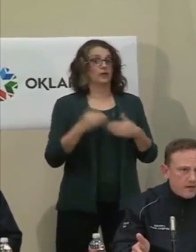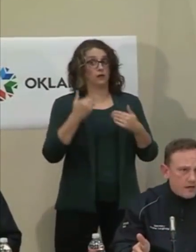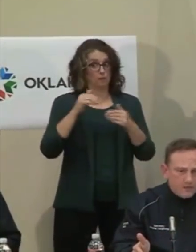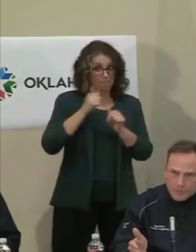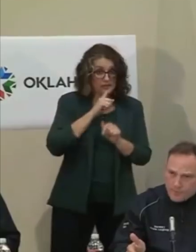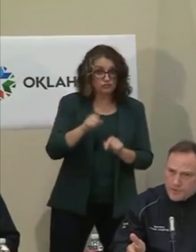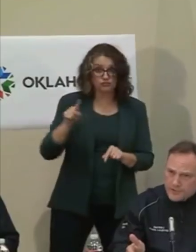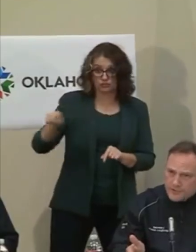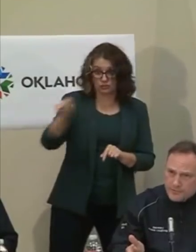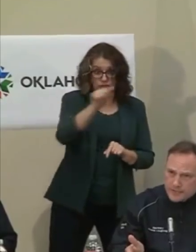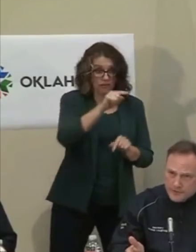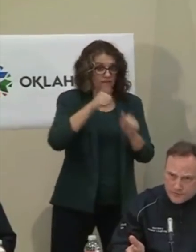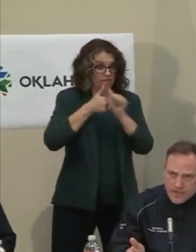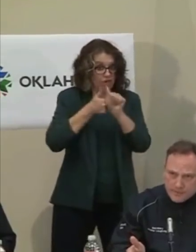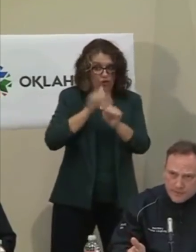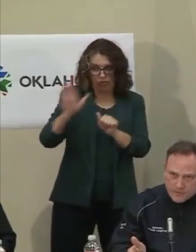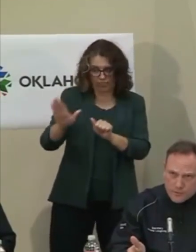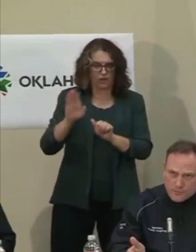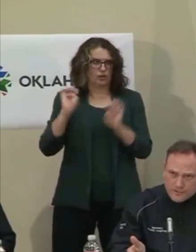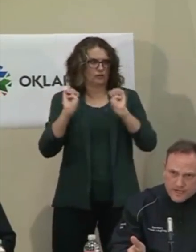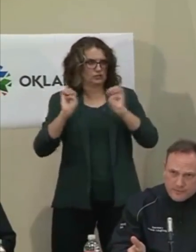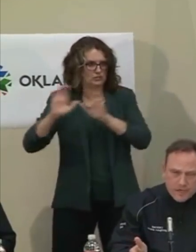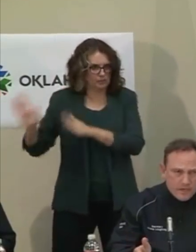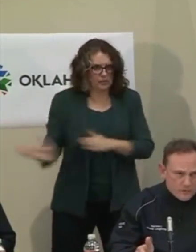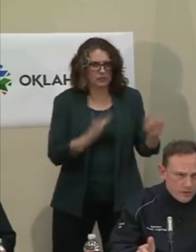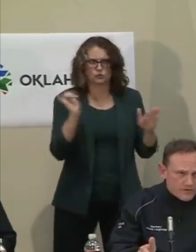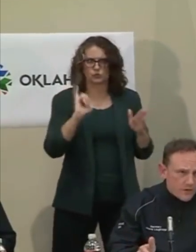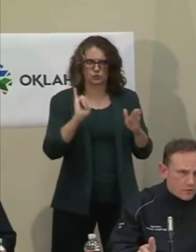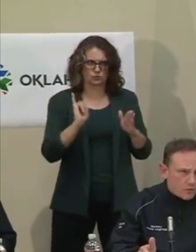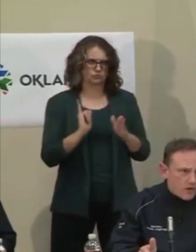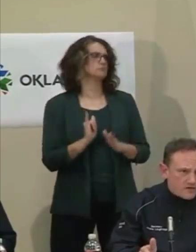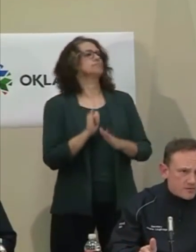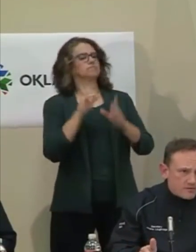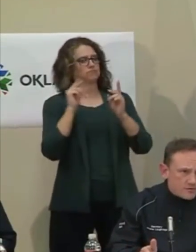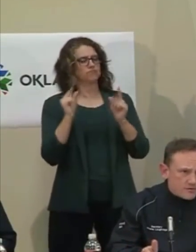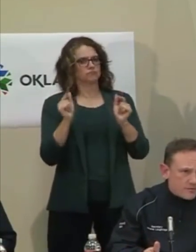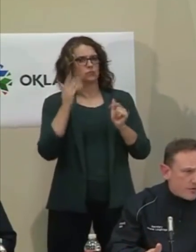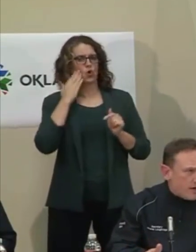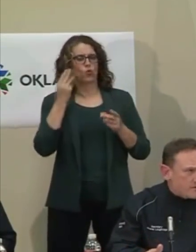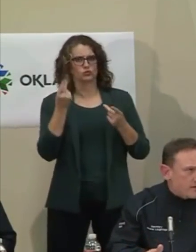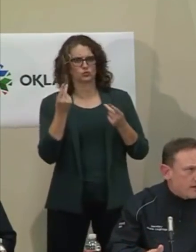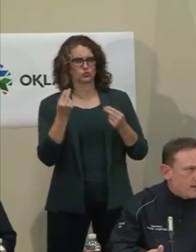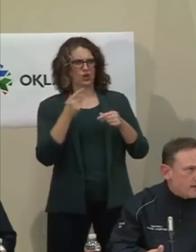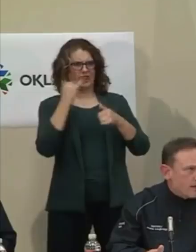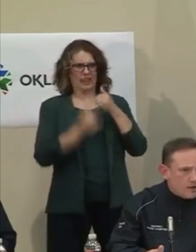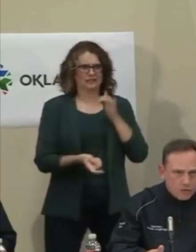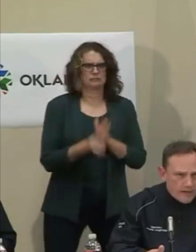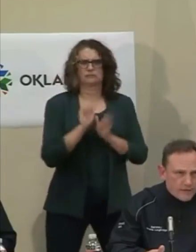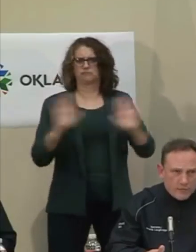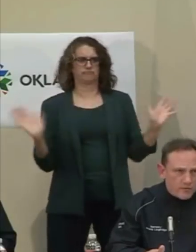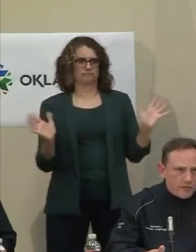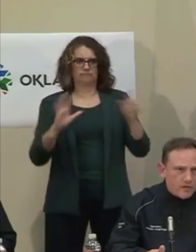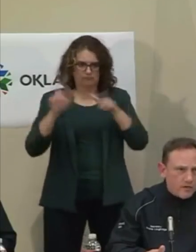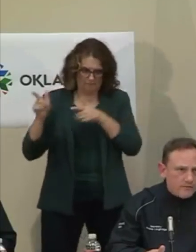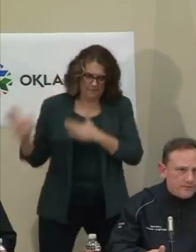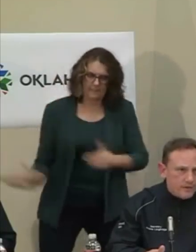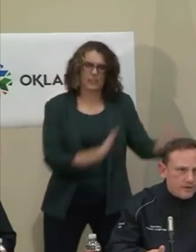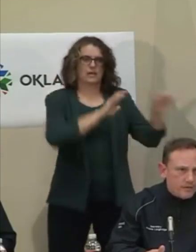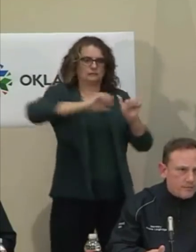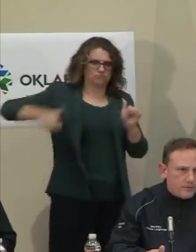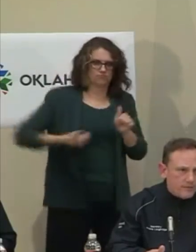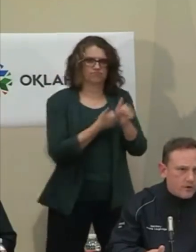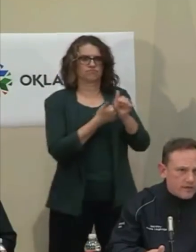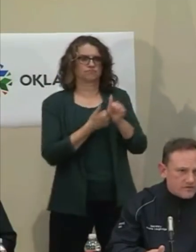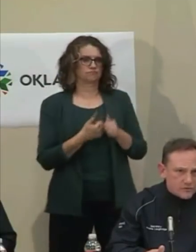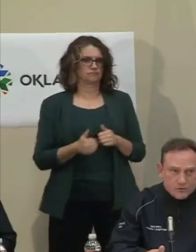path of preparation and making those happen at an appropriate time. So I would say our rural hospitals, which comprise a great number of